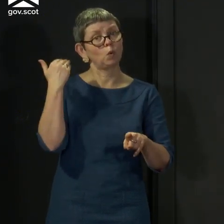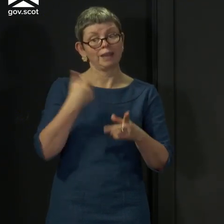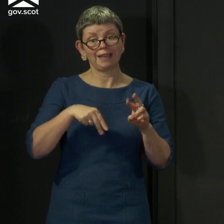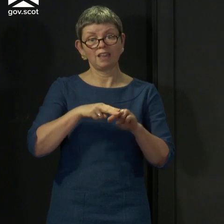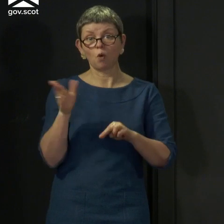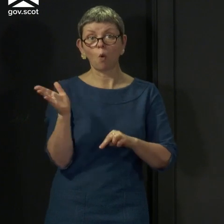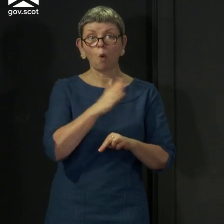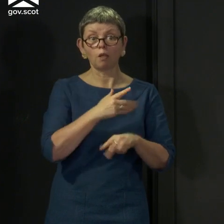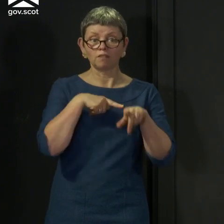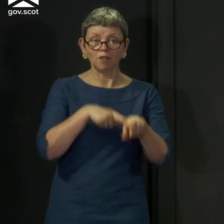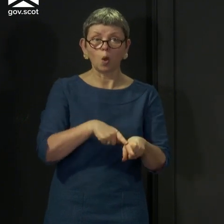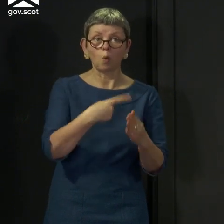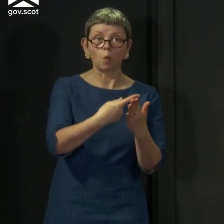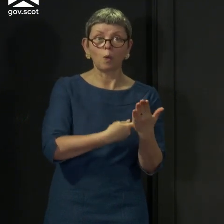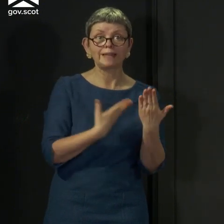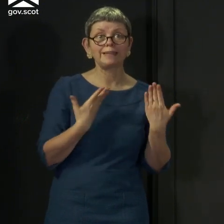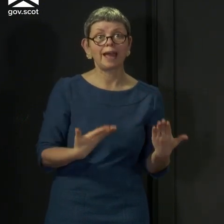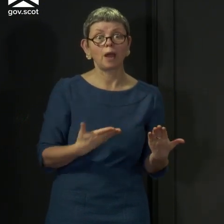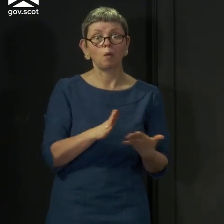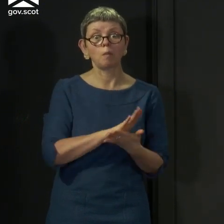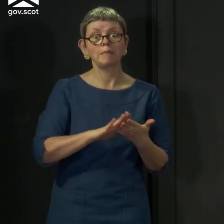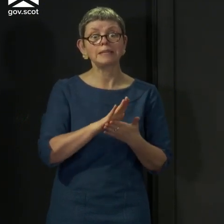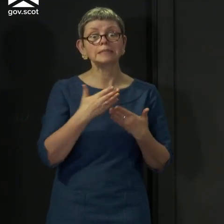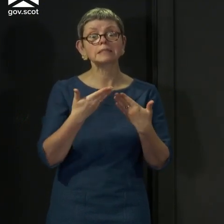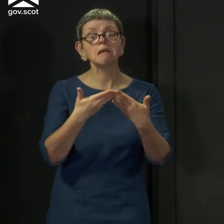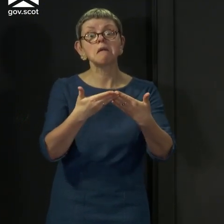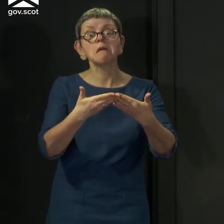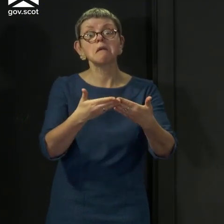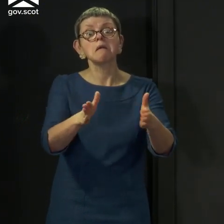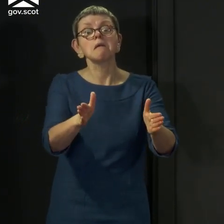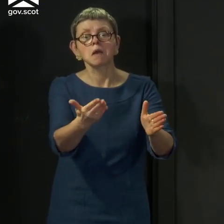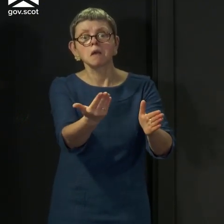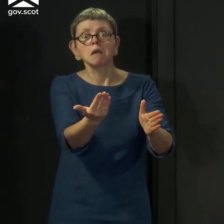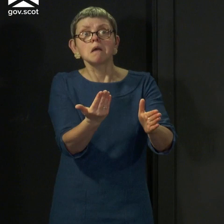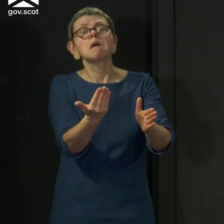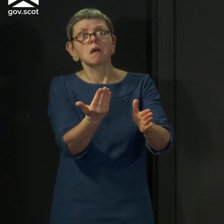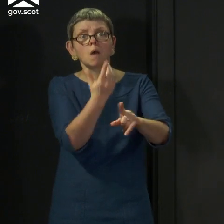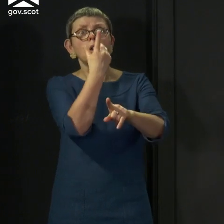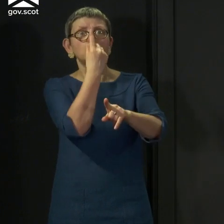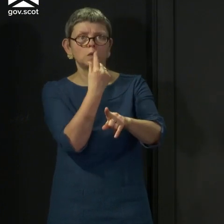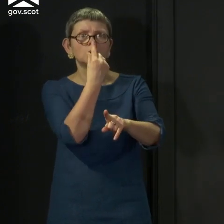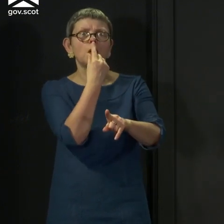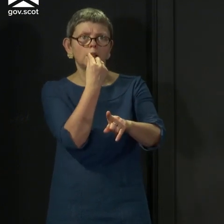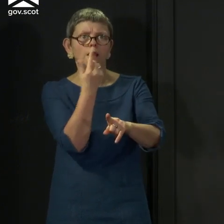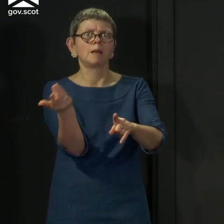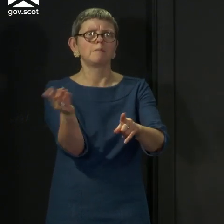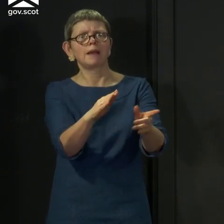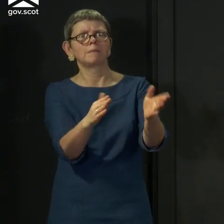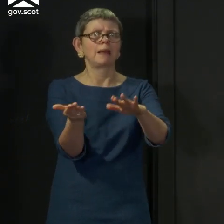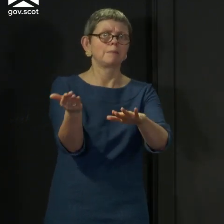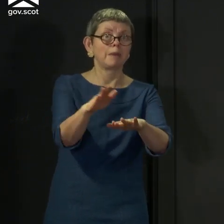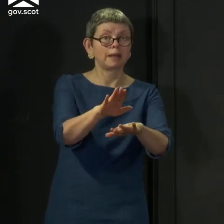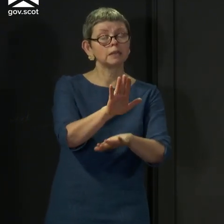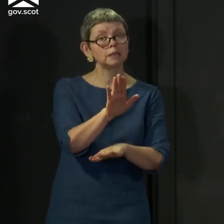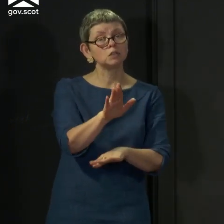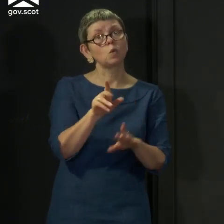it now, then the quicker it will be that we get to the point where we are starting to talk about lifting some of these restrictions. So thank you very much